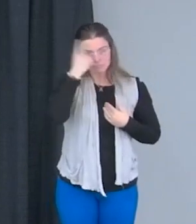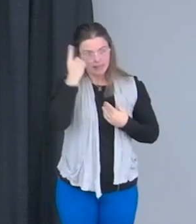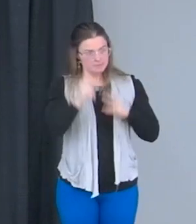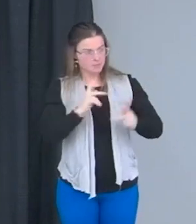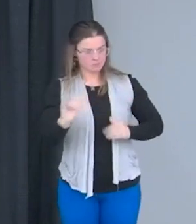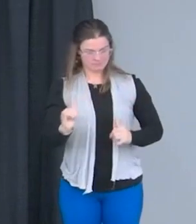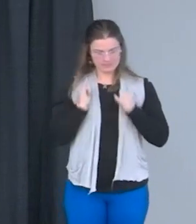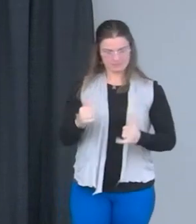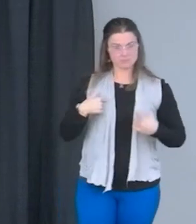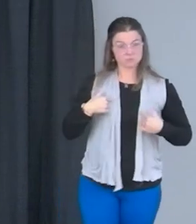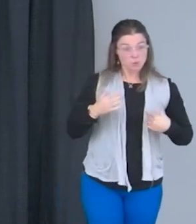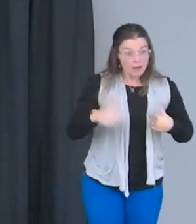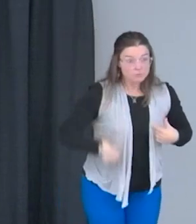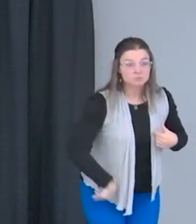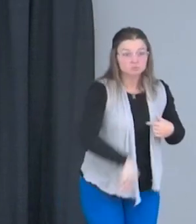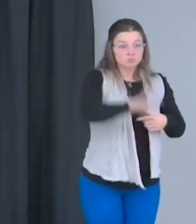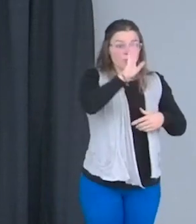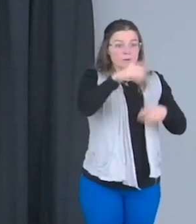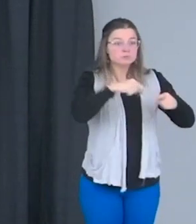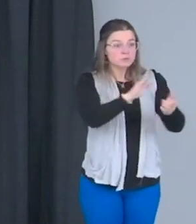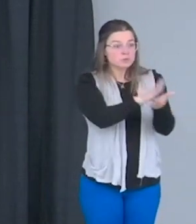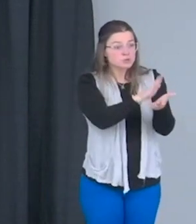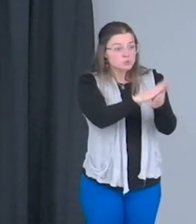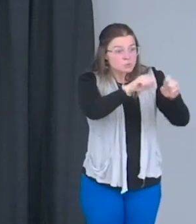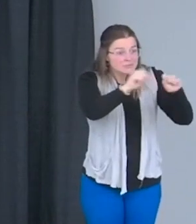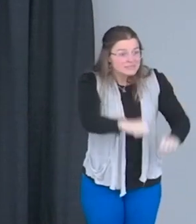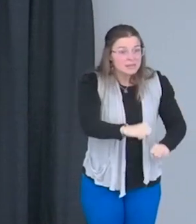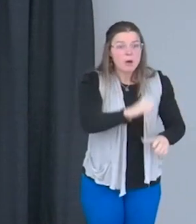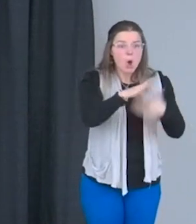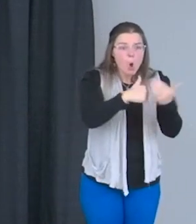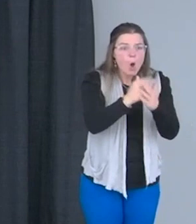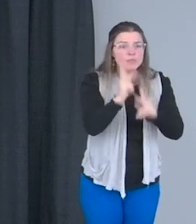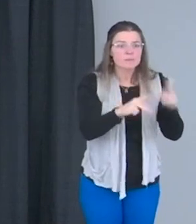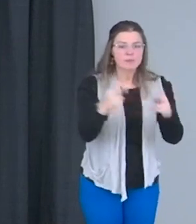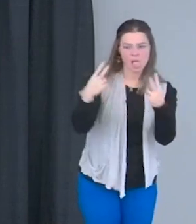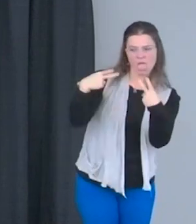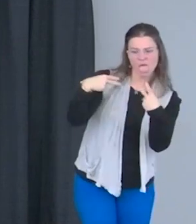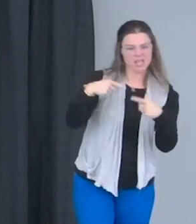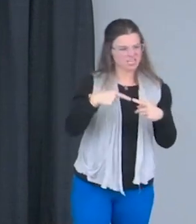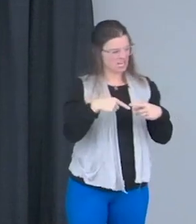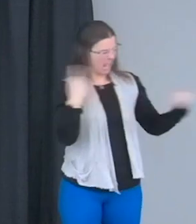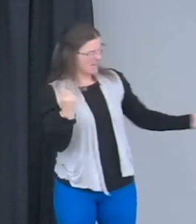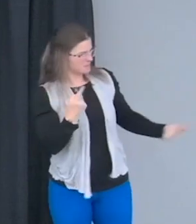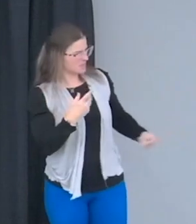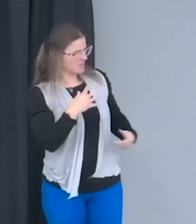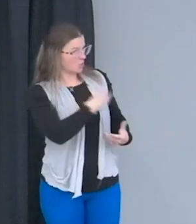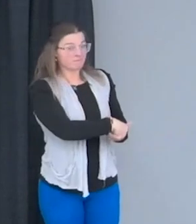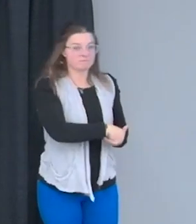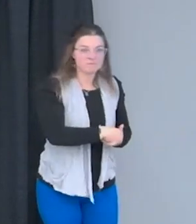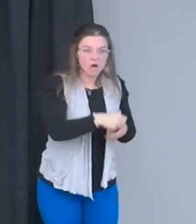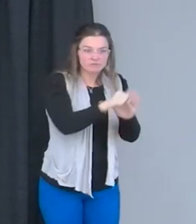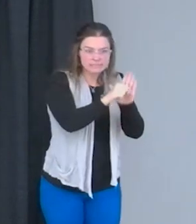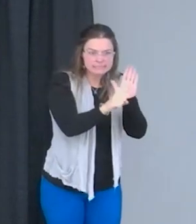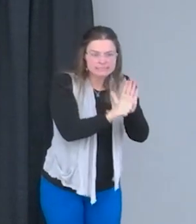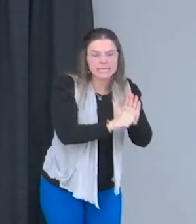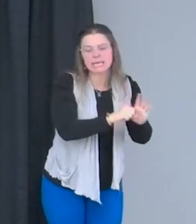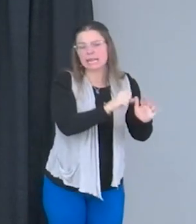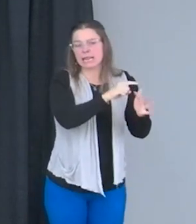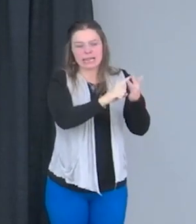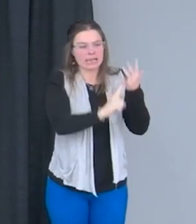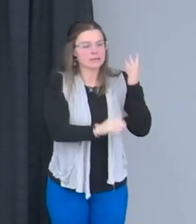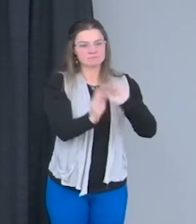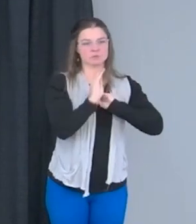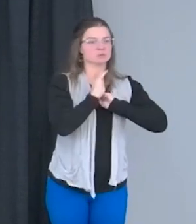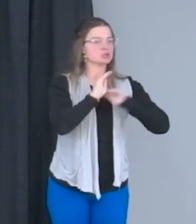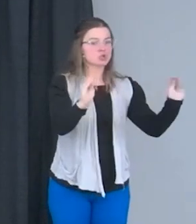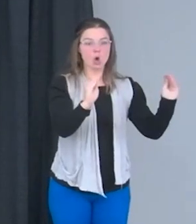growing up in the school system and everyone already looking at me like maybe I was an enemy of the state, there was no elevation.